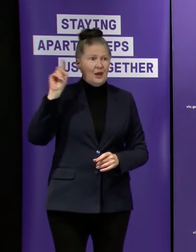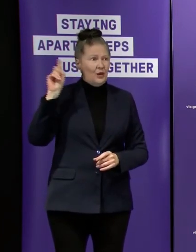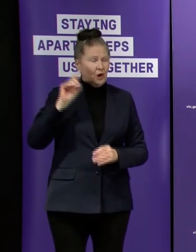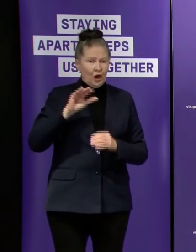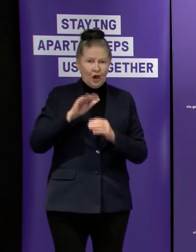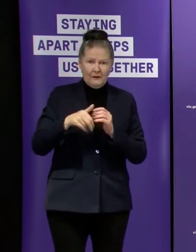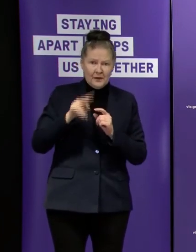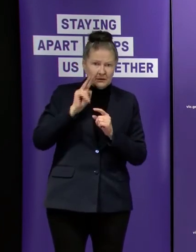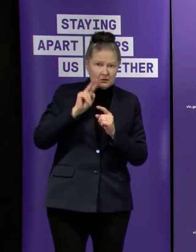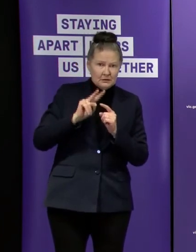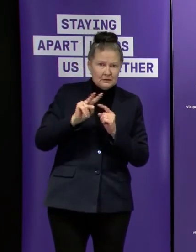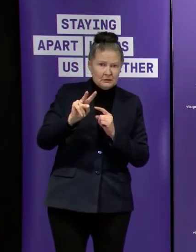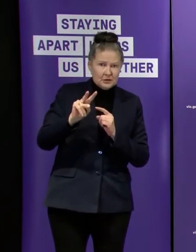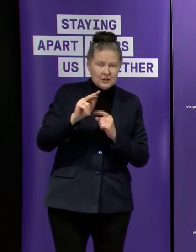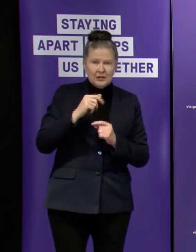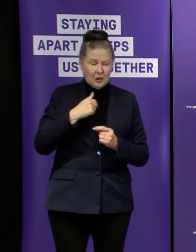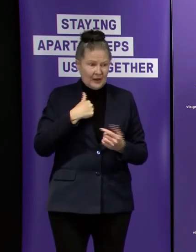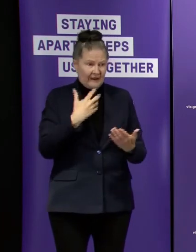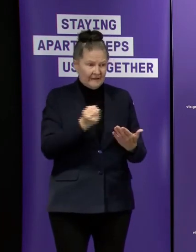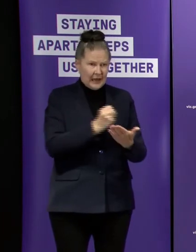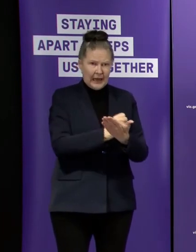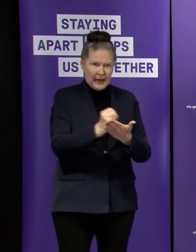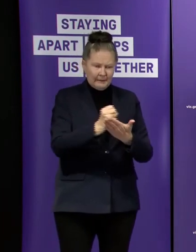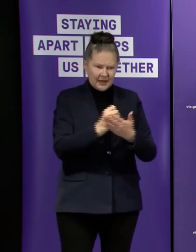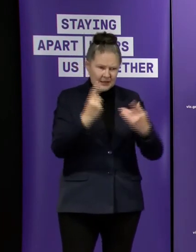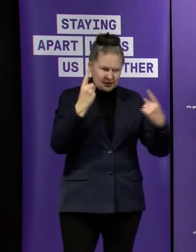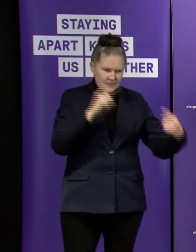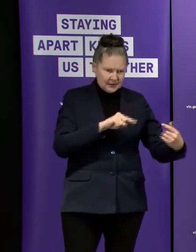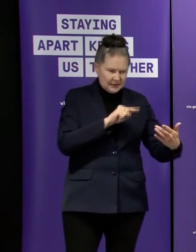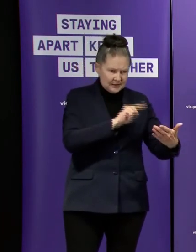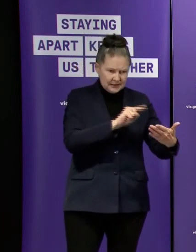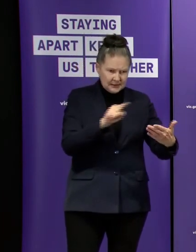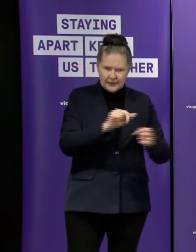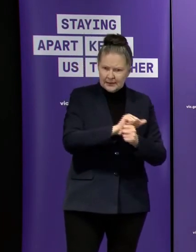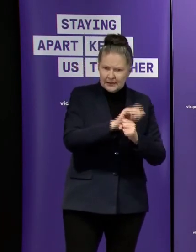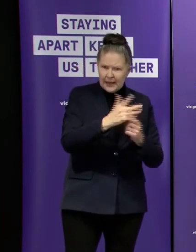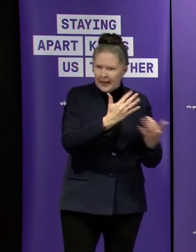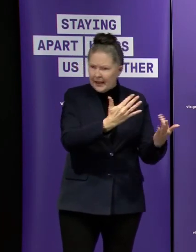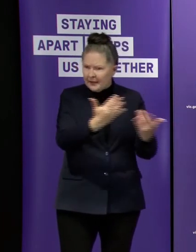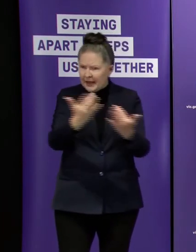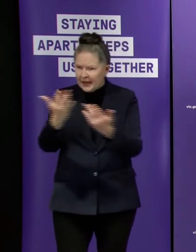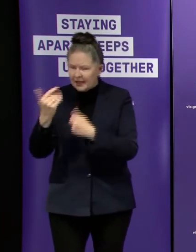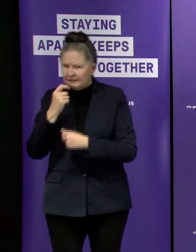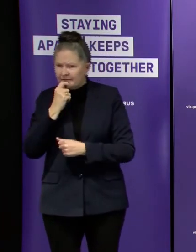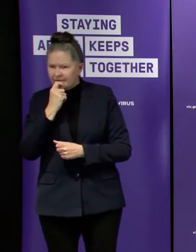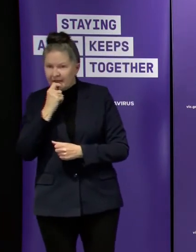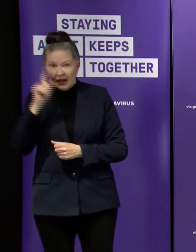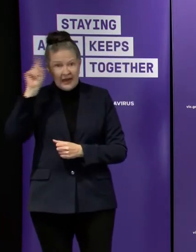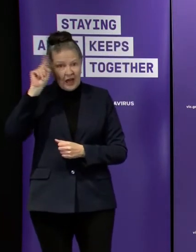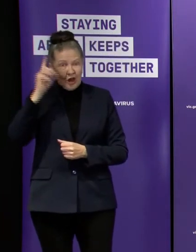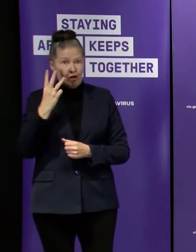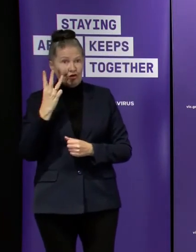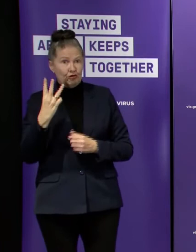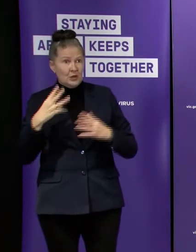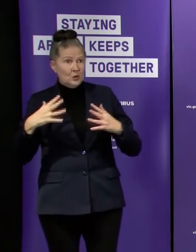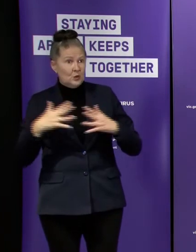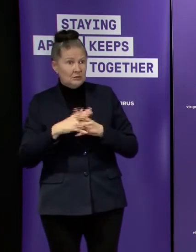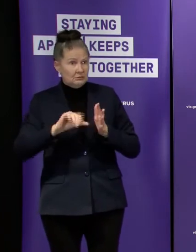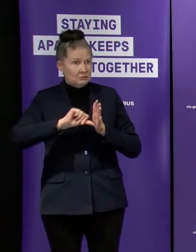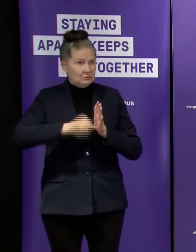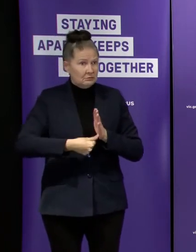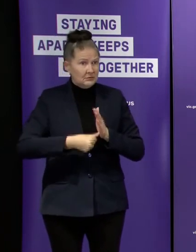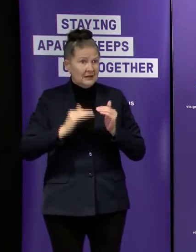uh the data we've got we're into our third week we just can't